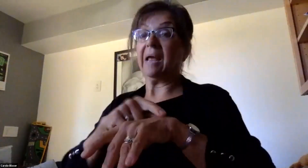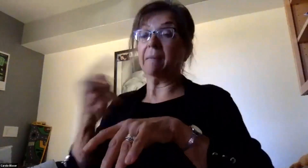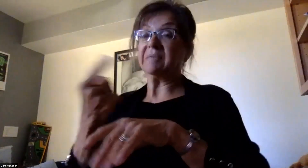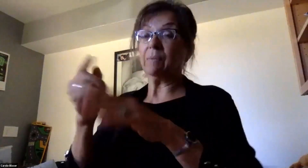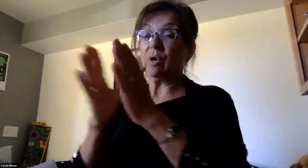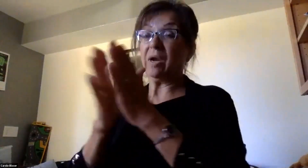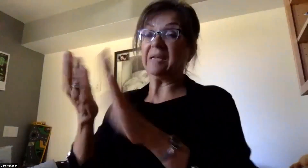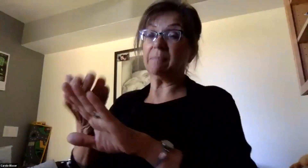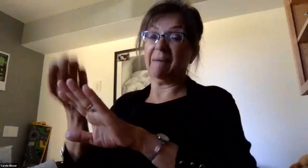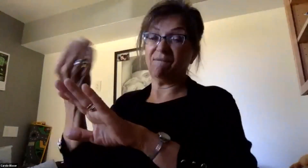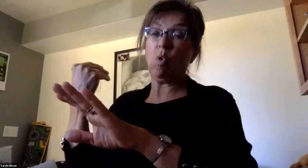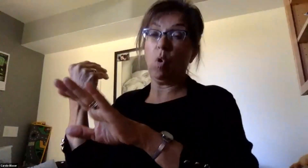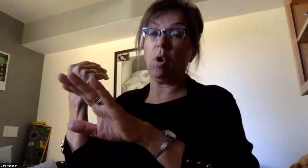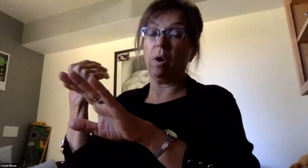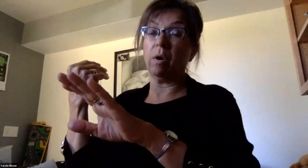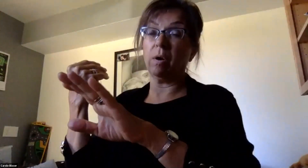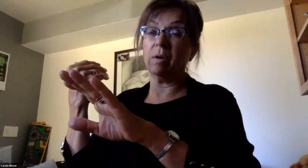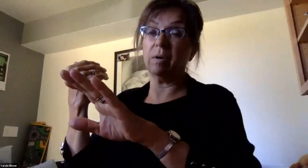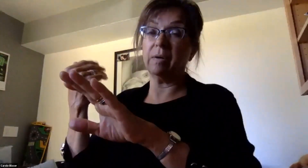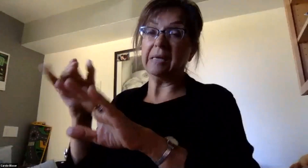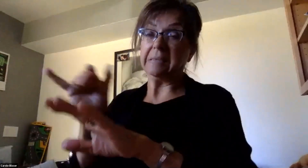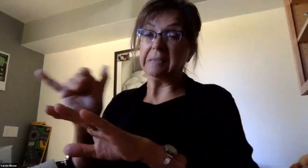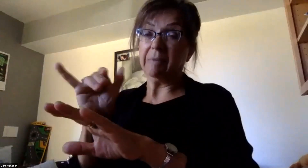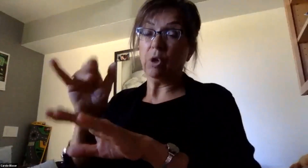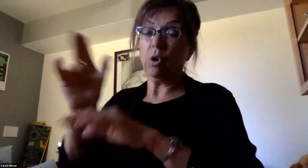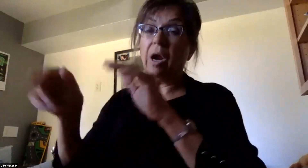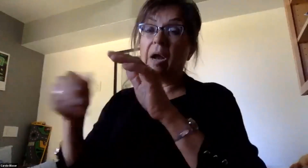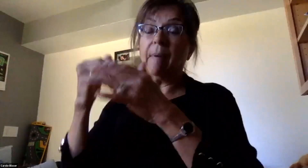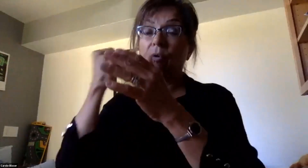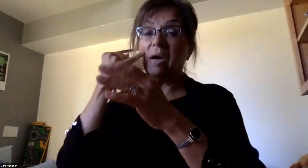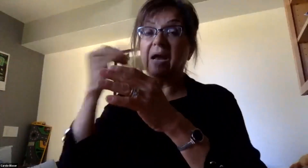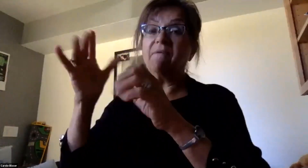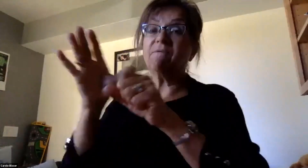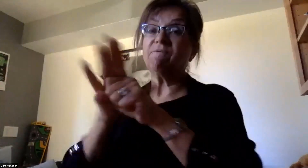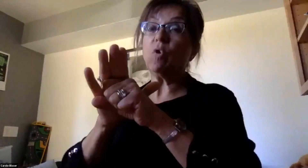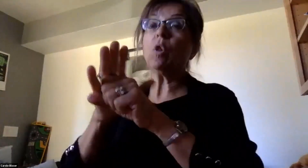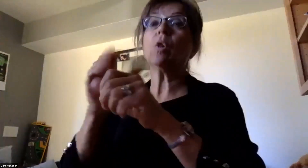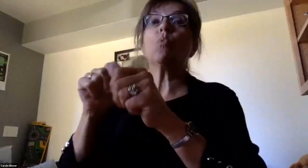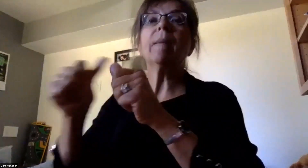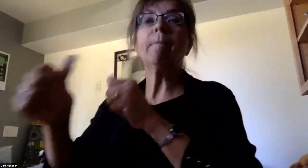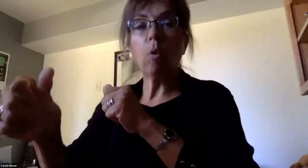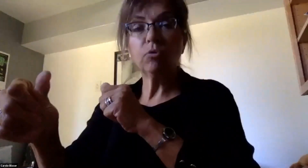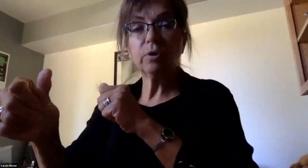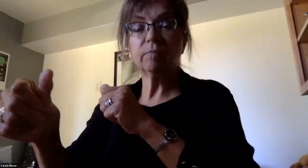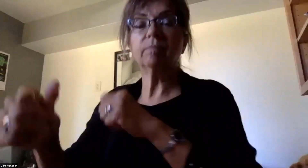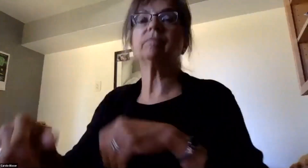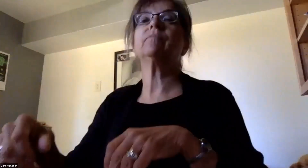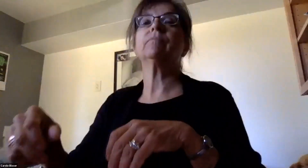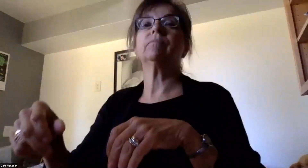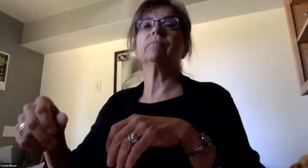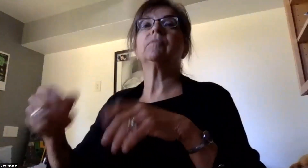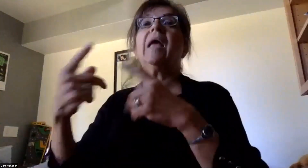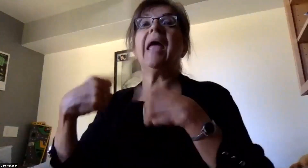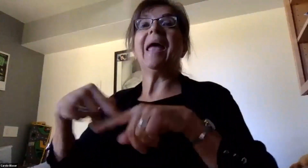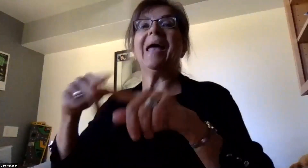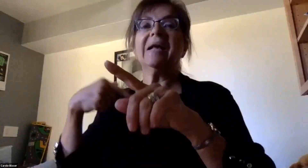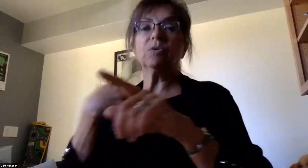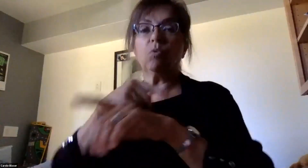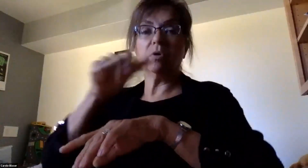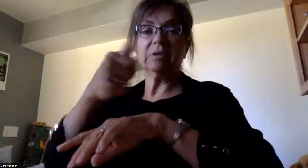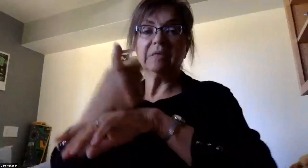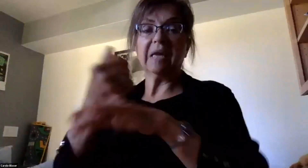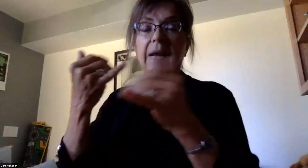earlier on there that was similar. was about if we go to full remote. Again, as we're designing our current plans,